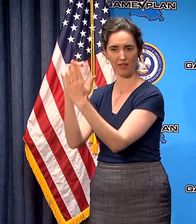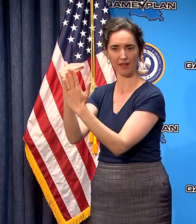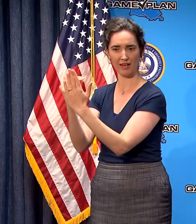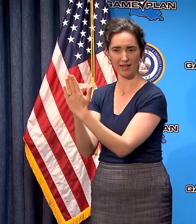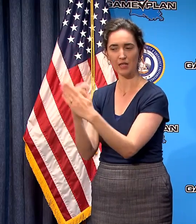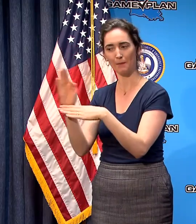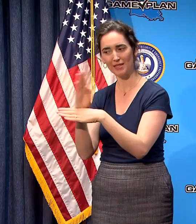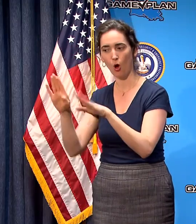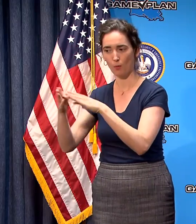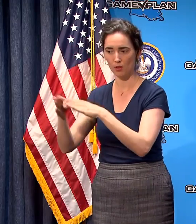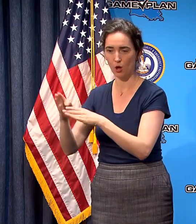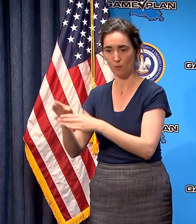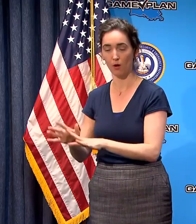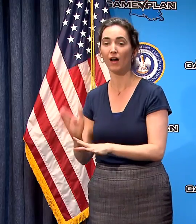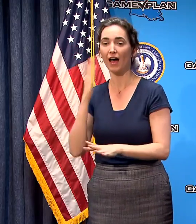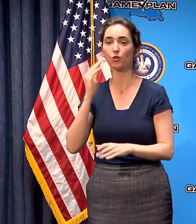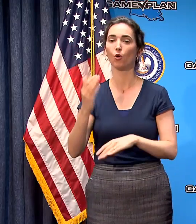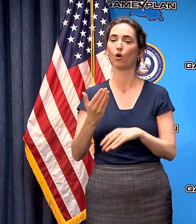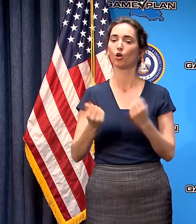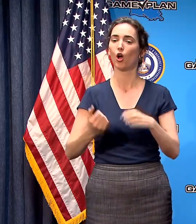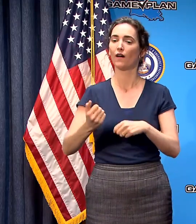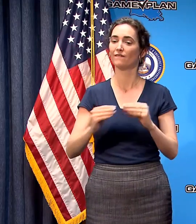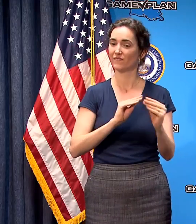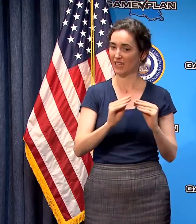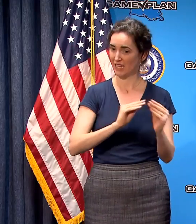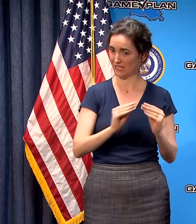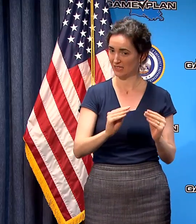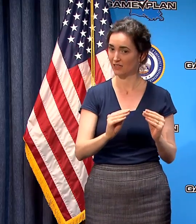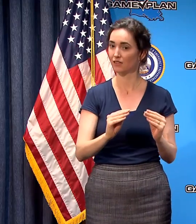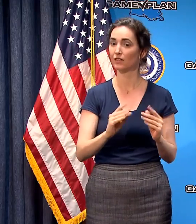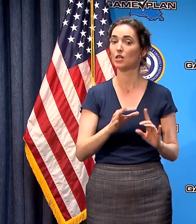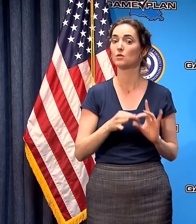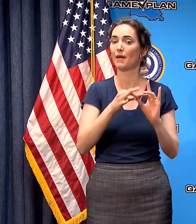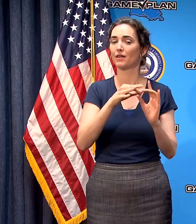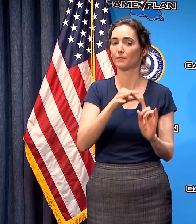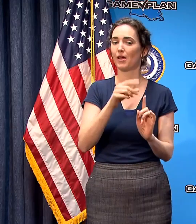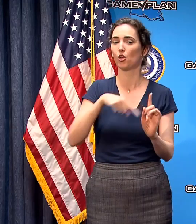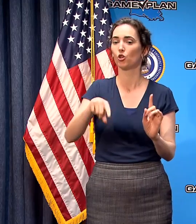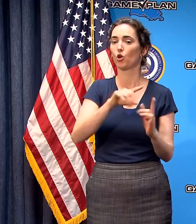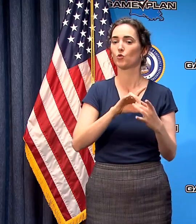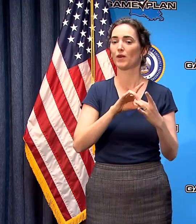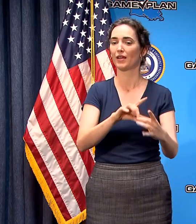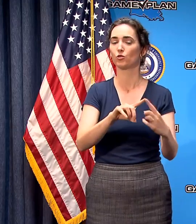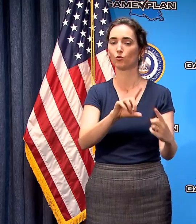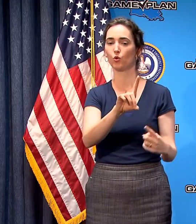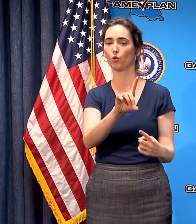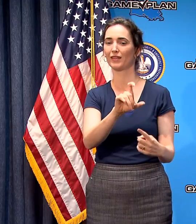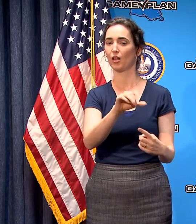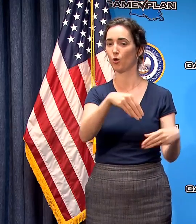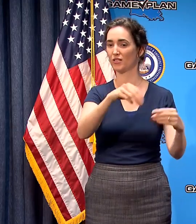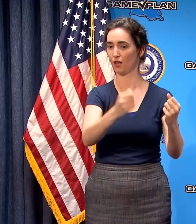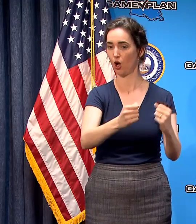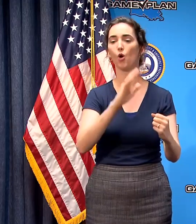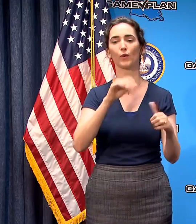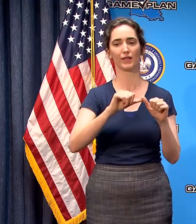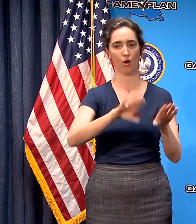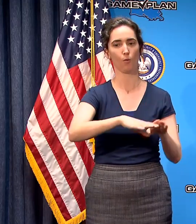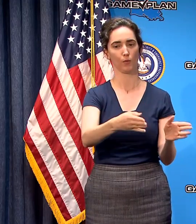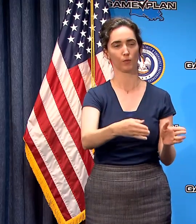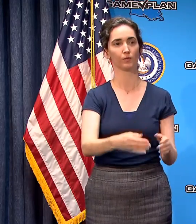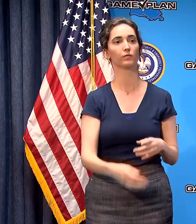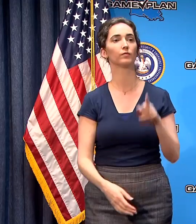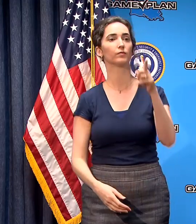automobile repair shops including those that are attached to a part of dealerships will remain open yes sir oh yeah,